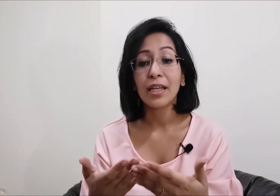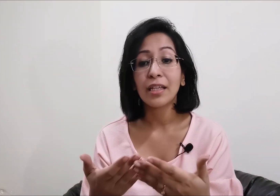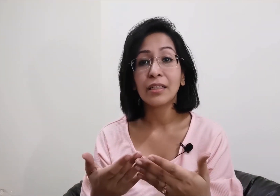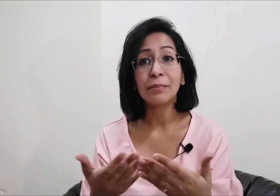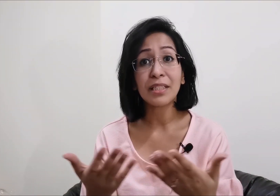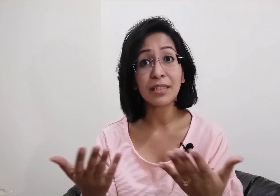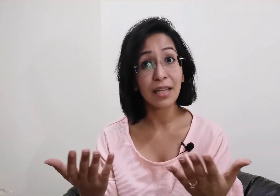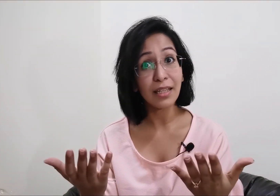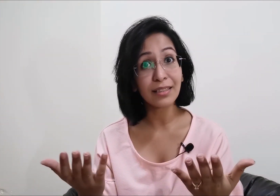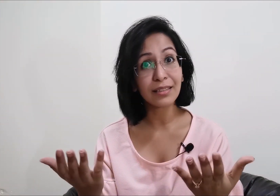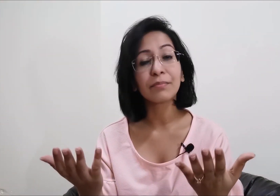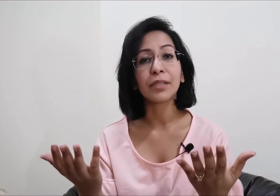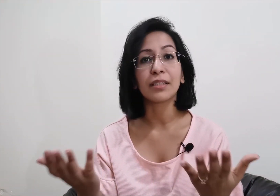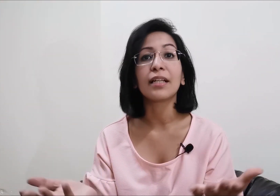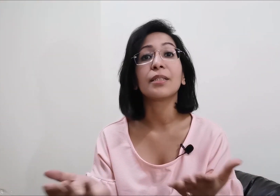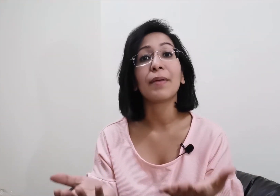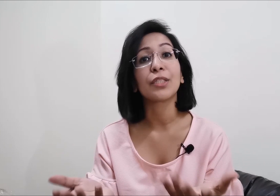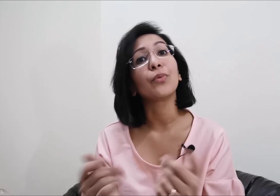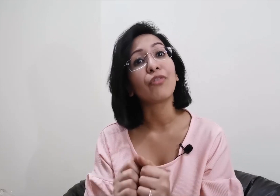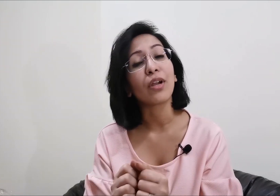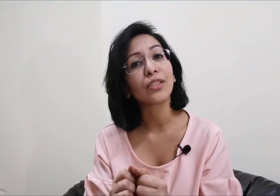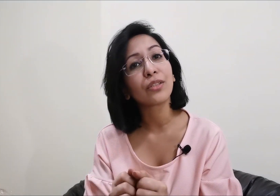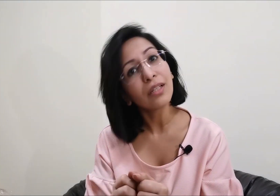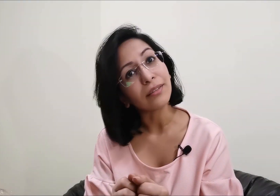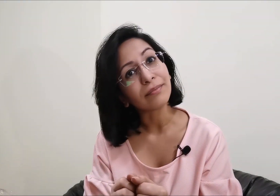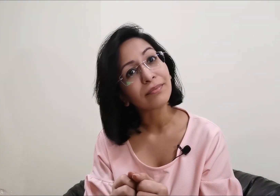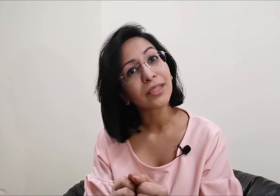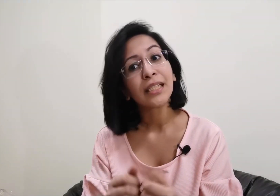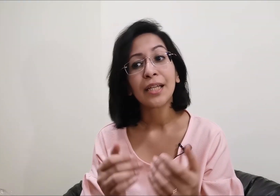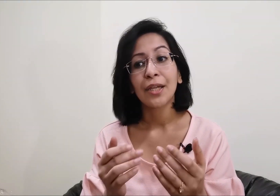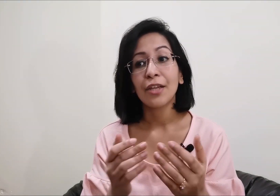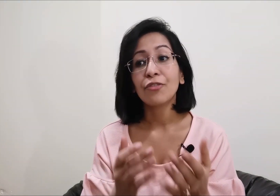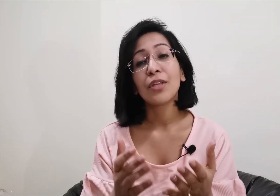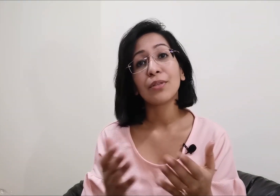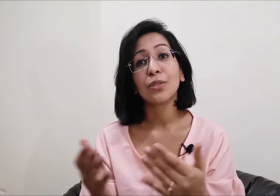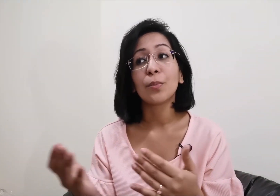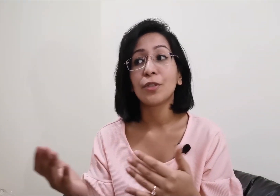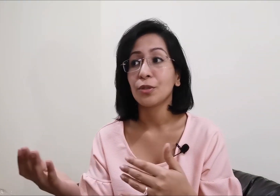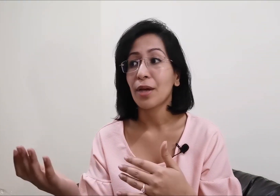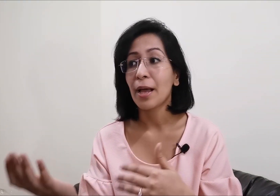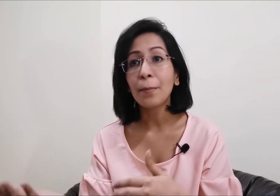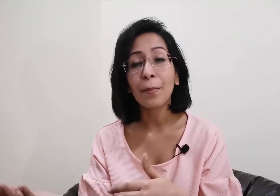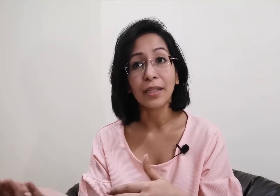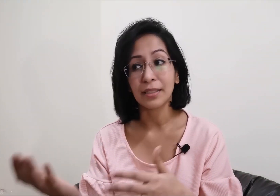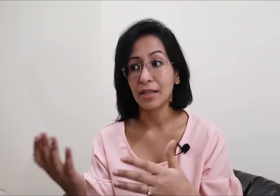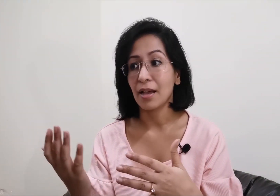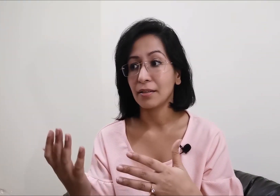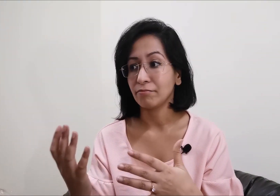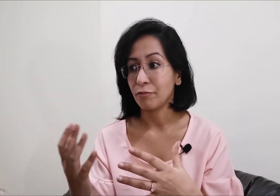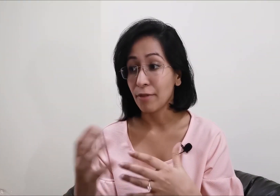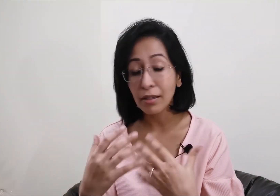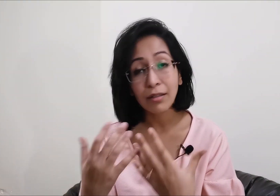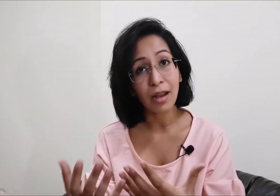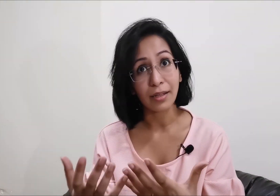mistakes because that is the best way for us to learn if there is nobody to help us recognize